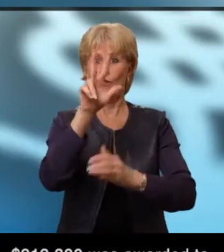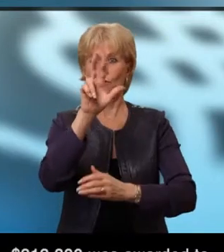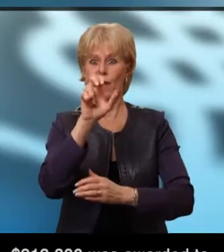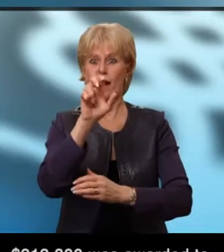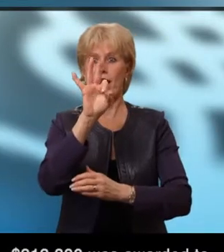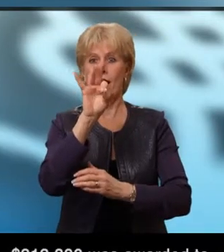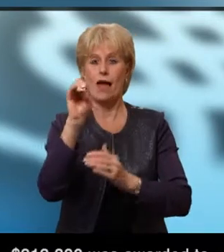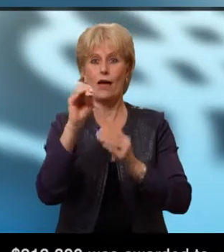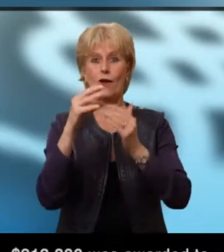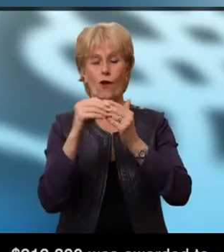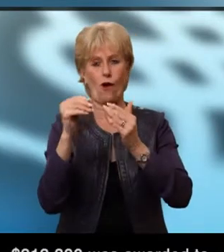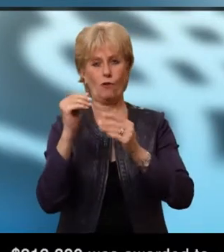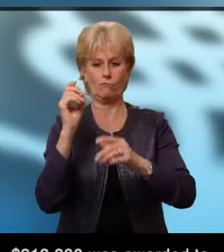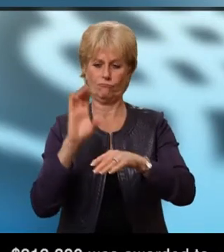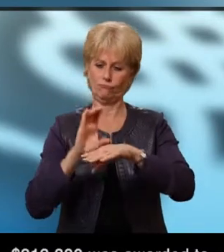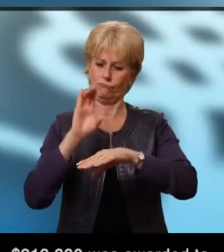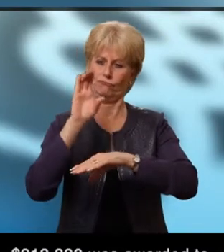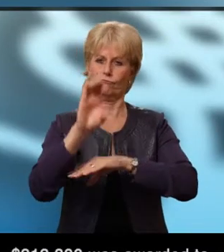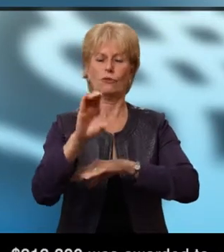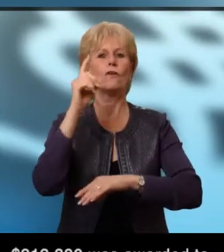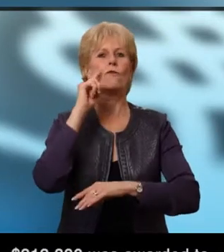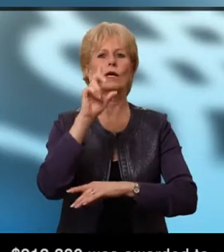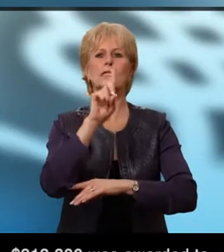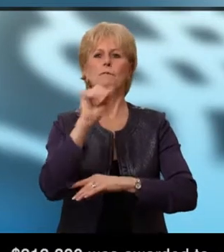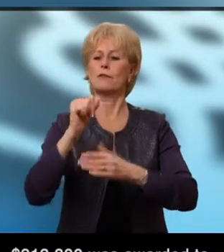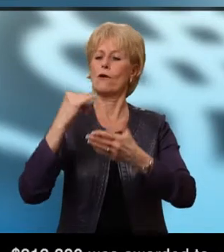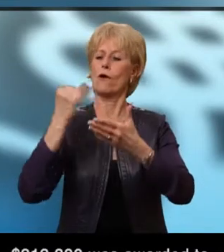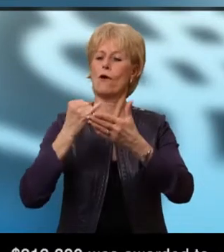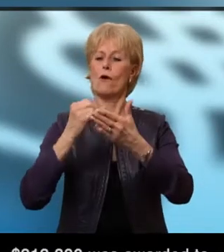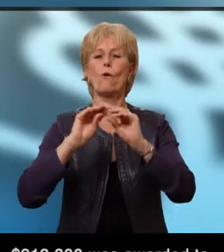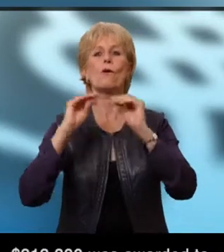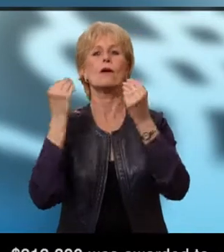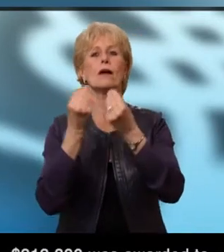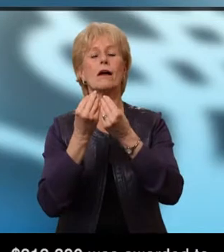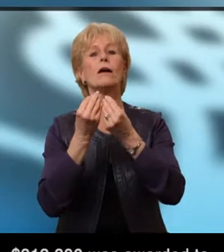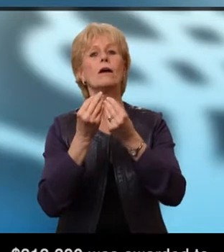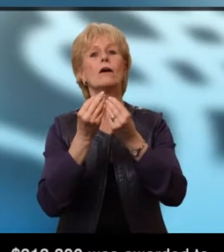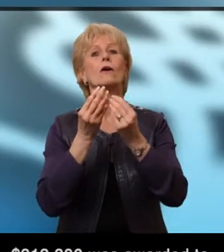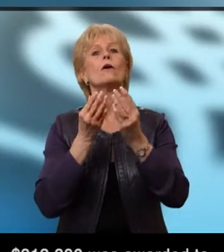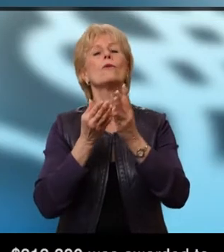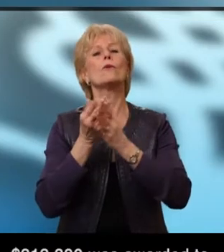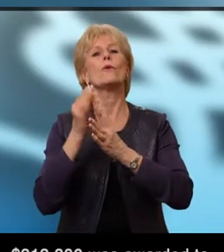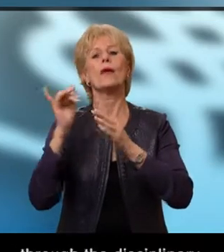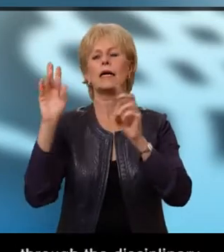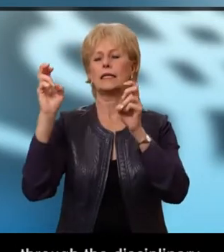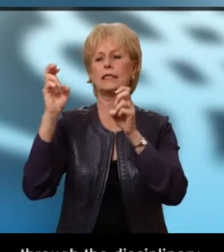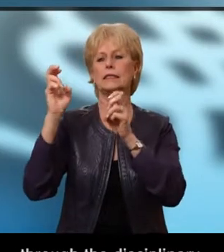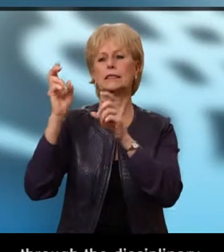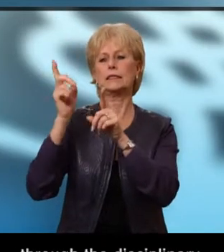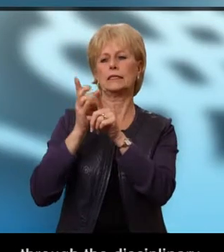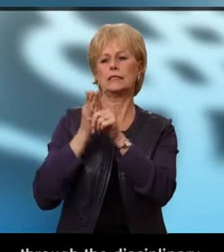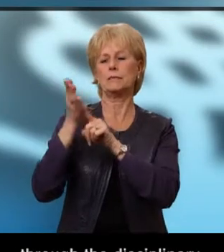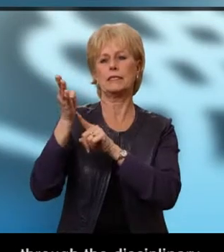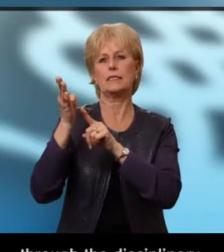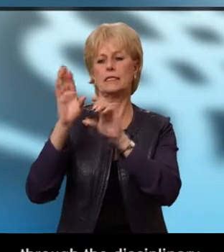$313,390 was awarded to disability arts organizations through the disciplinary sections between